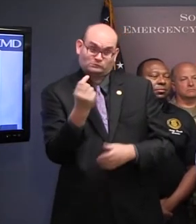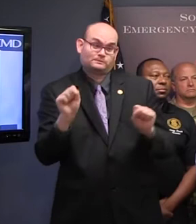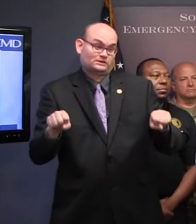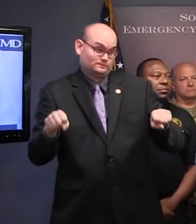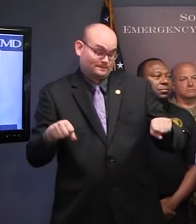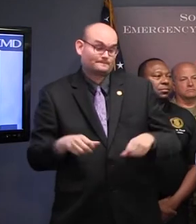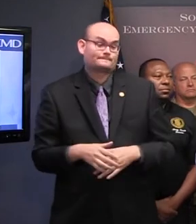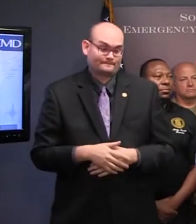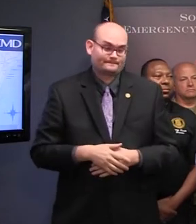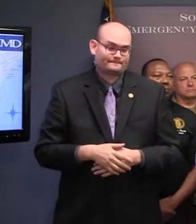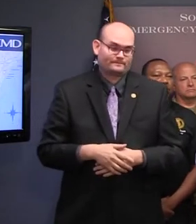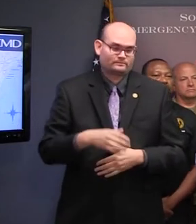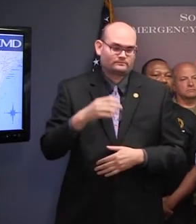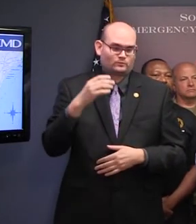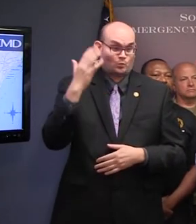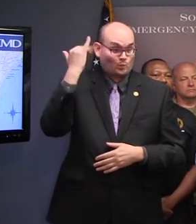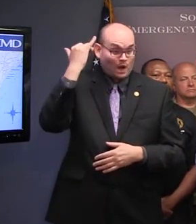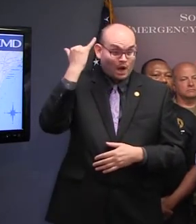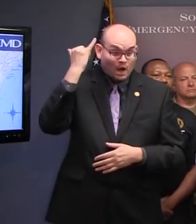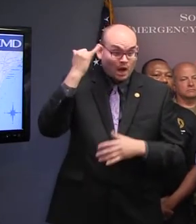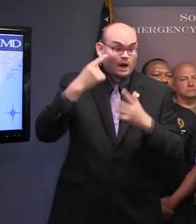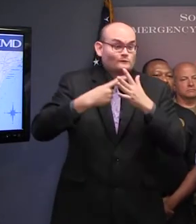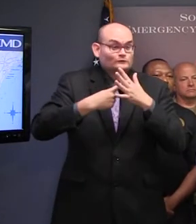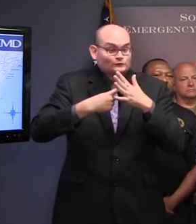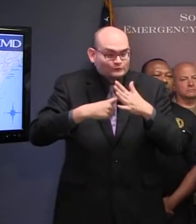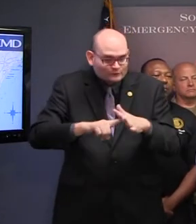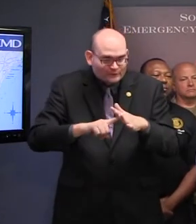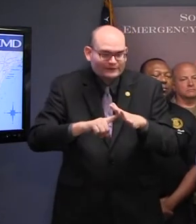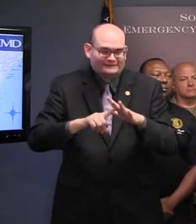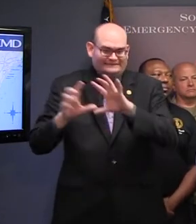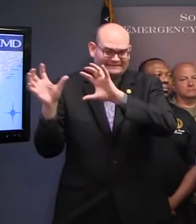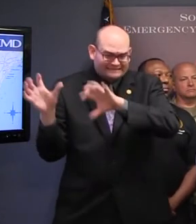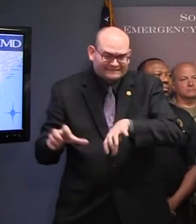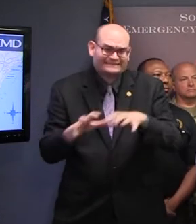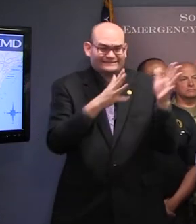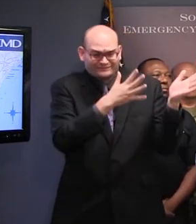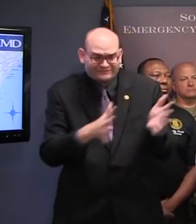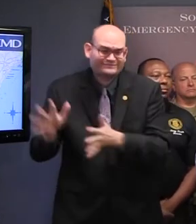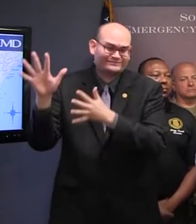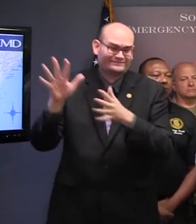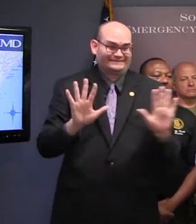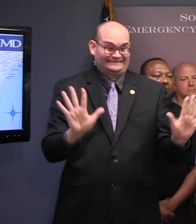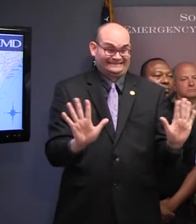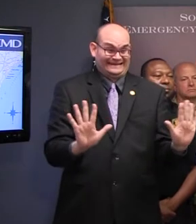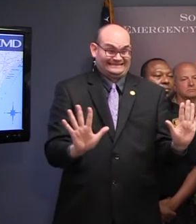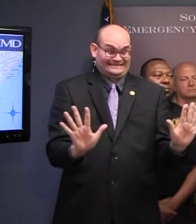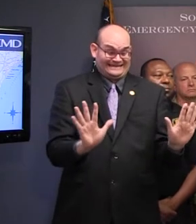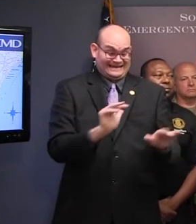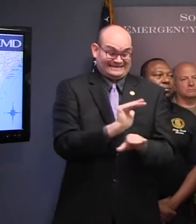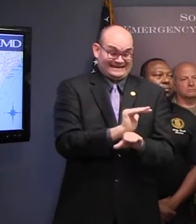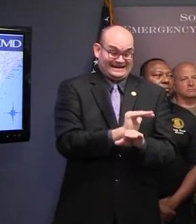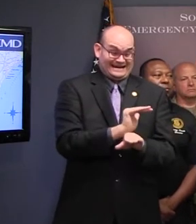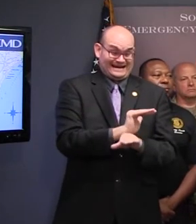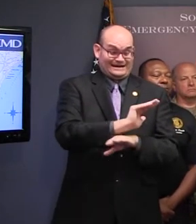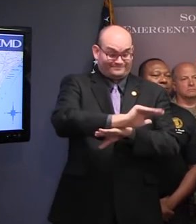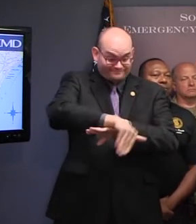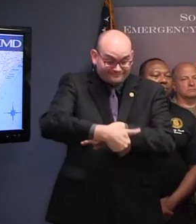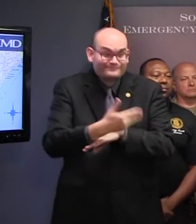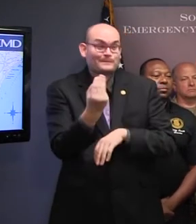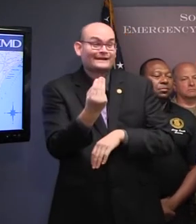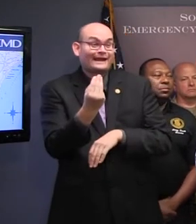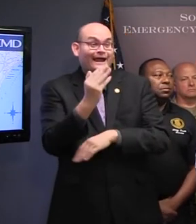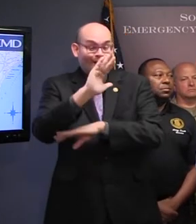winds on Sunday evening, Sunday night, and we expect to feel the full brunt of it on Monday. So we expect to